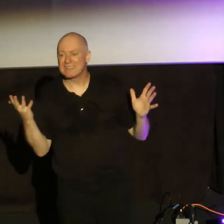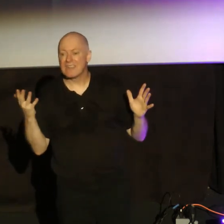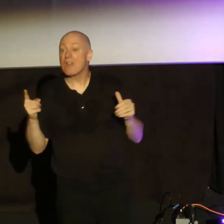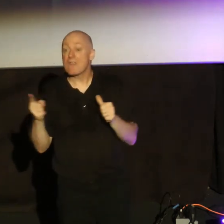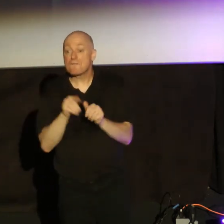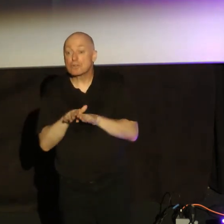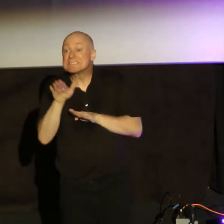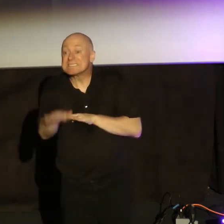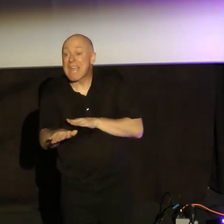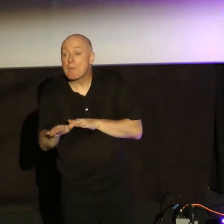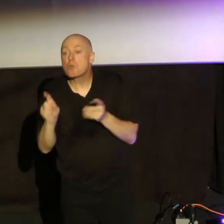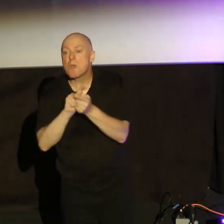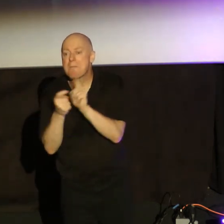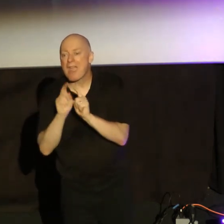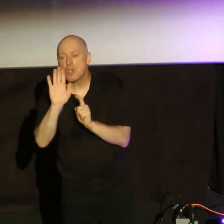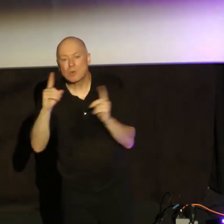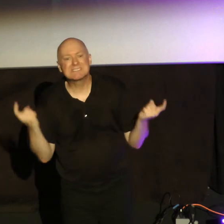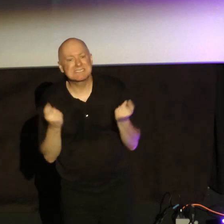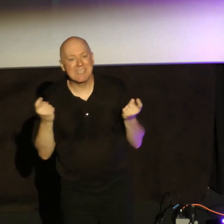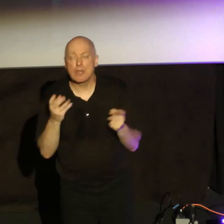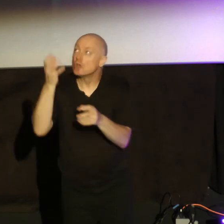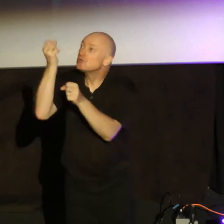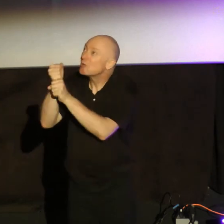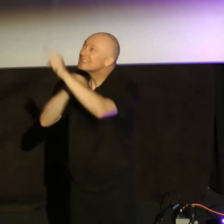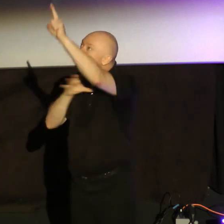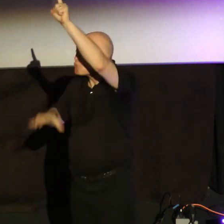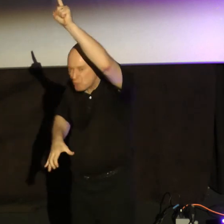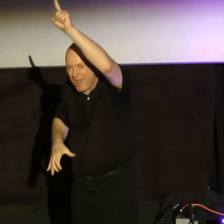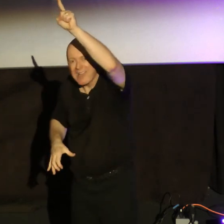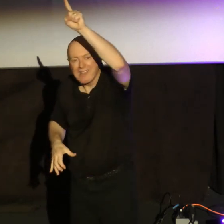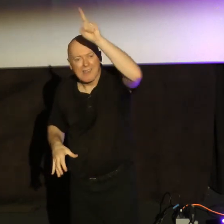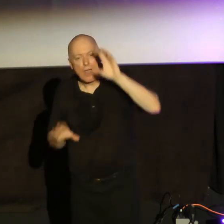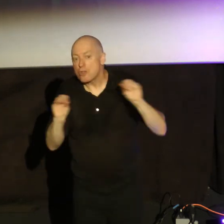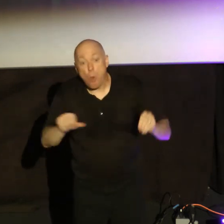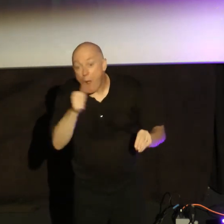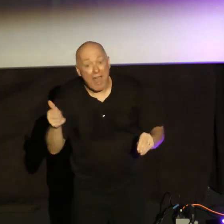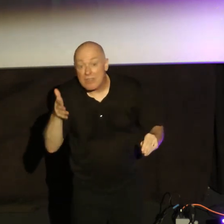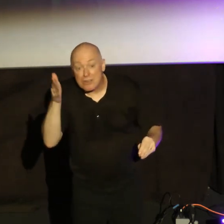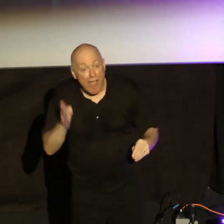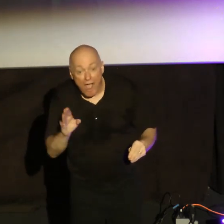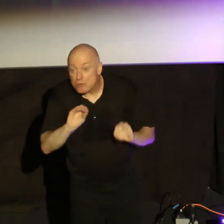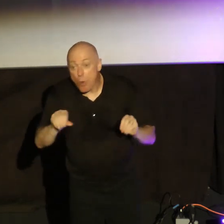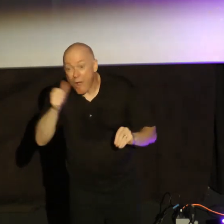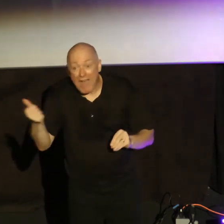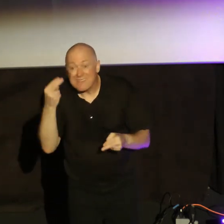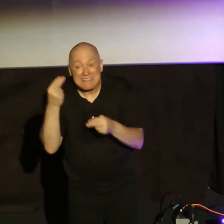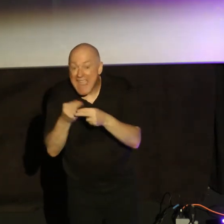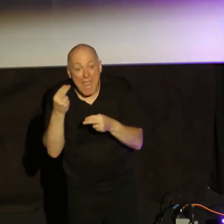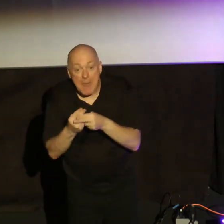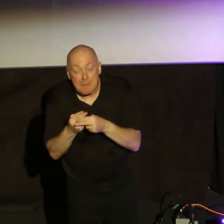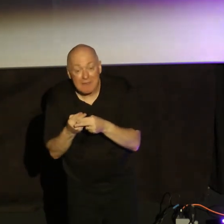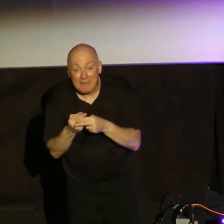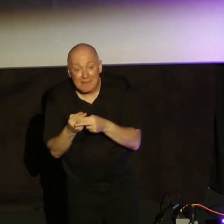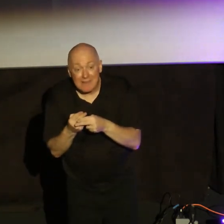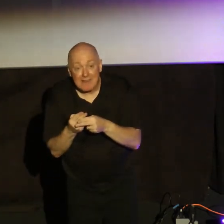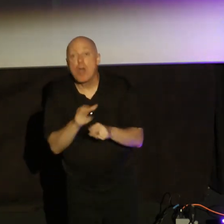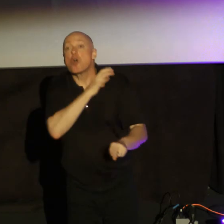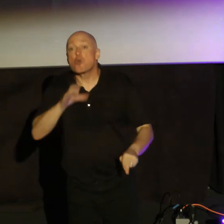repenting of your sin. Trust in Christ. There is no other God. There is no other name. Christ is coming.